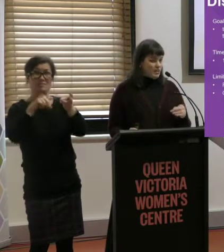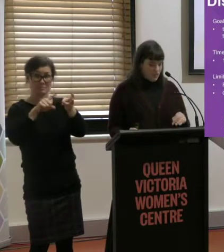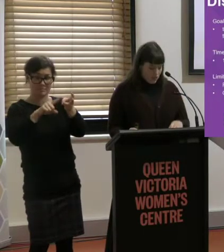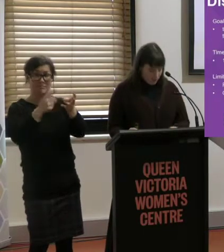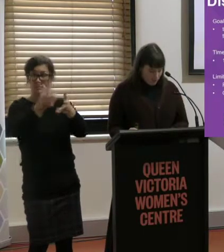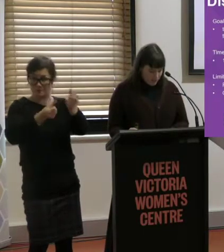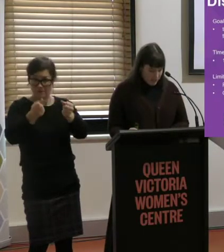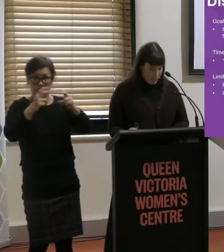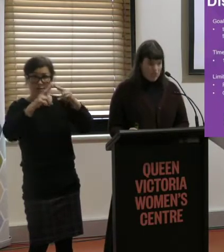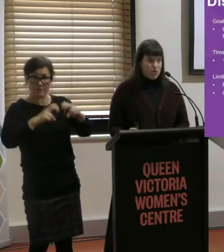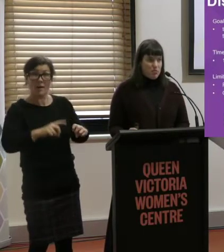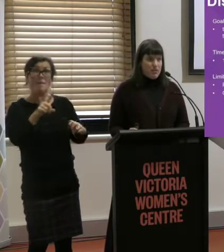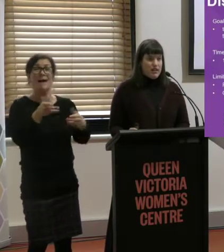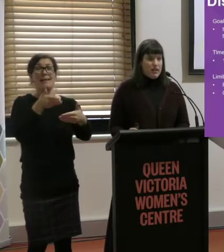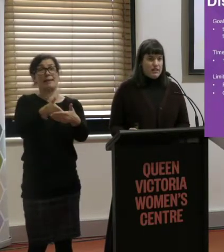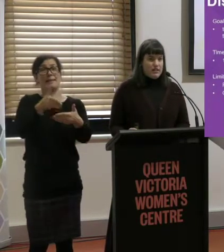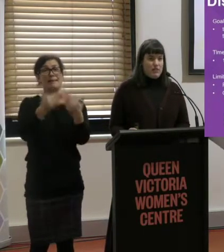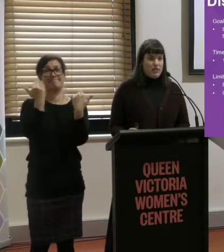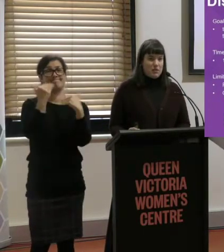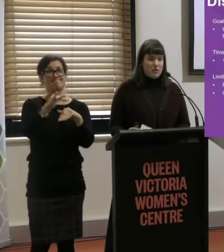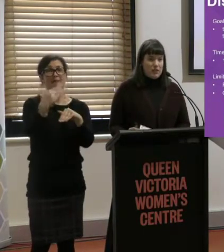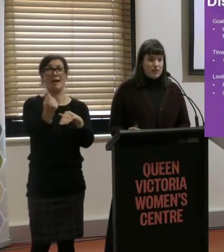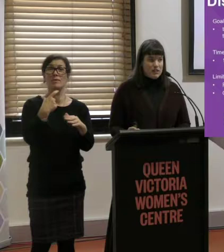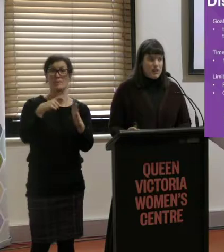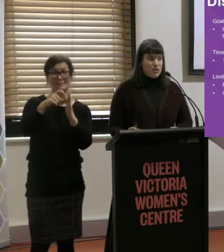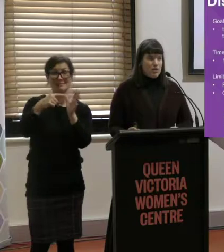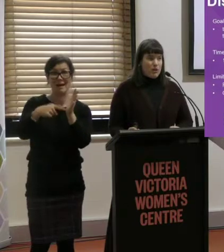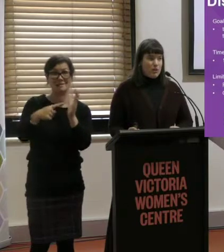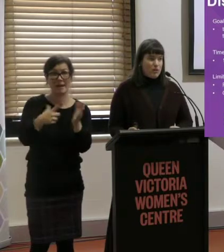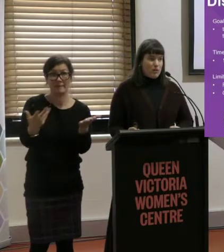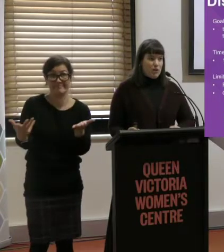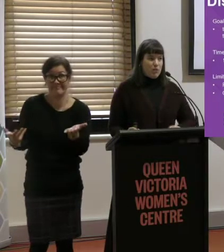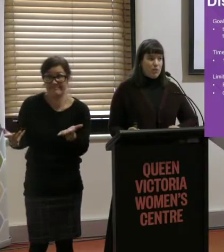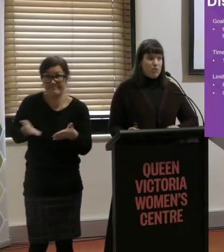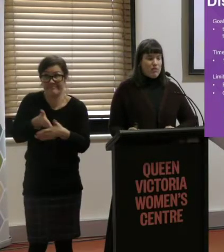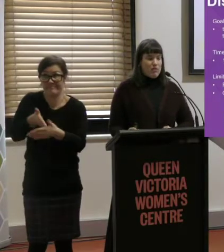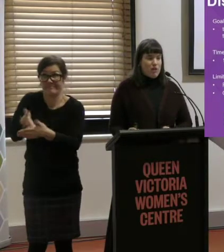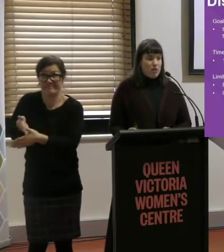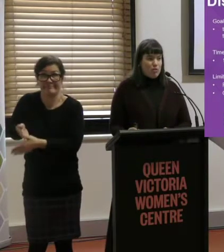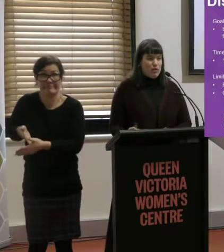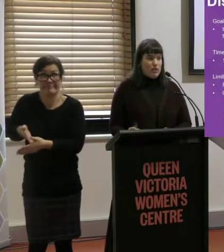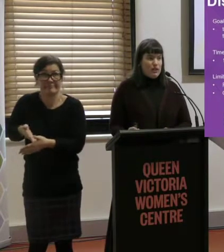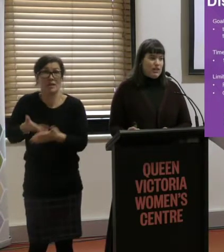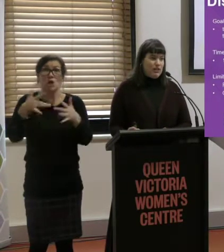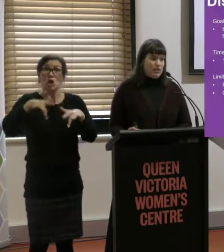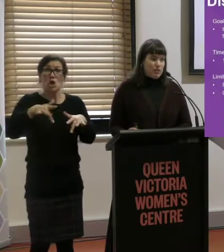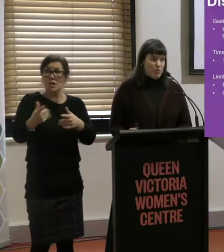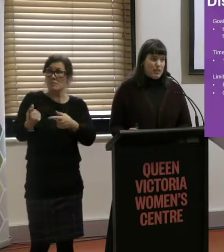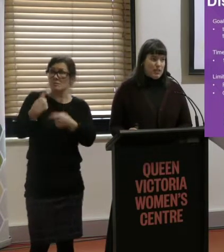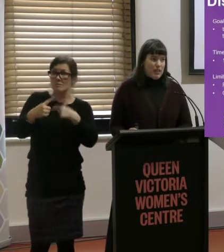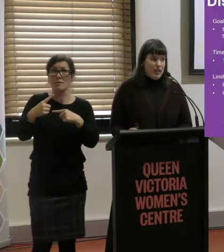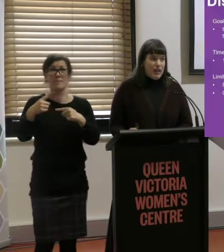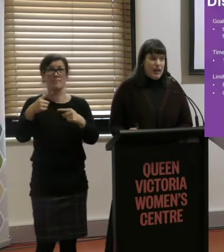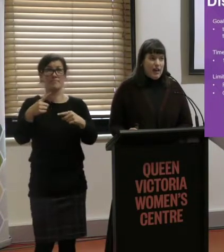And there's some limitations in terms of the data that's actually available to us. So we don't know, we haven't been told on any official